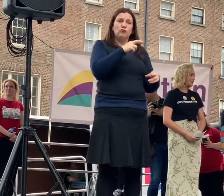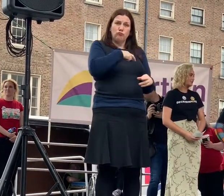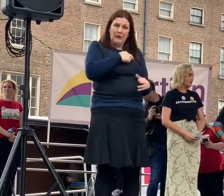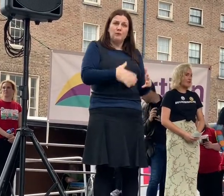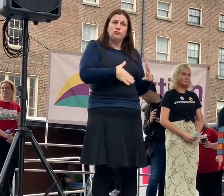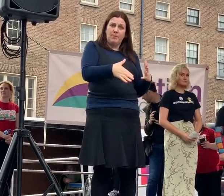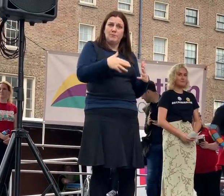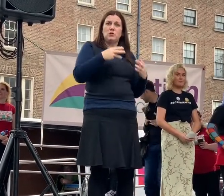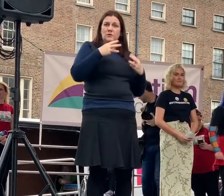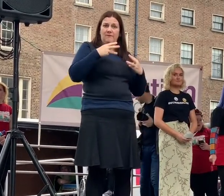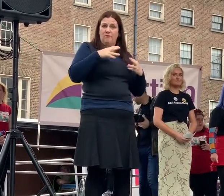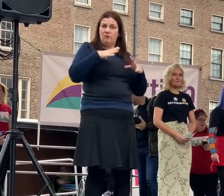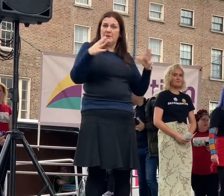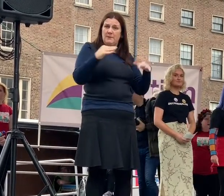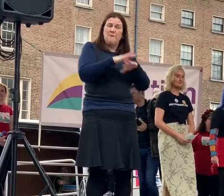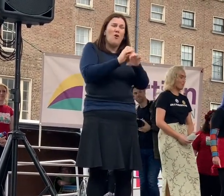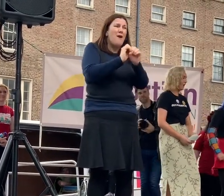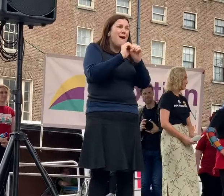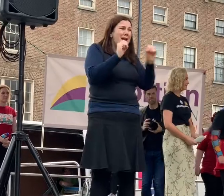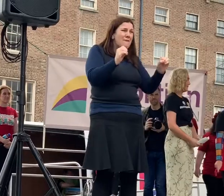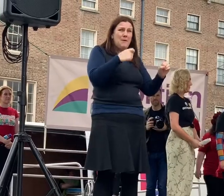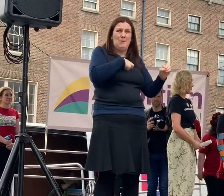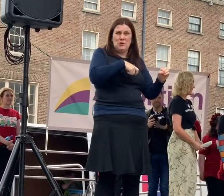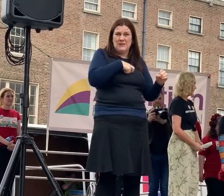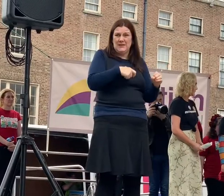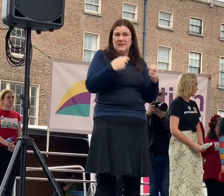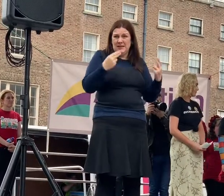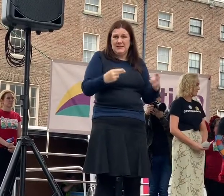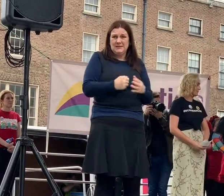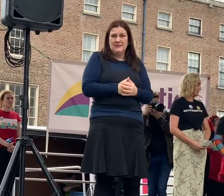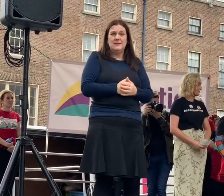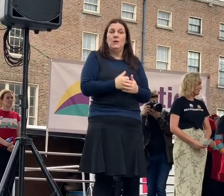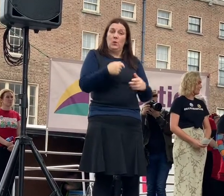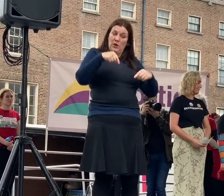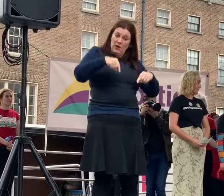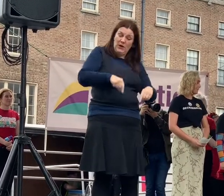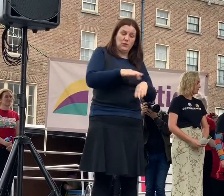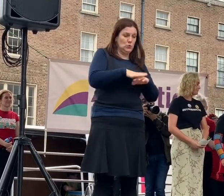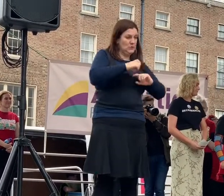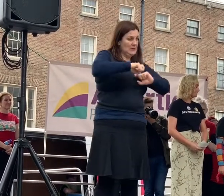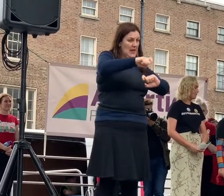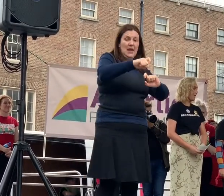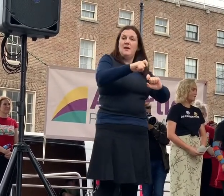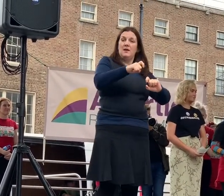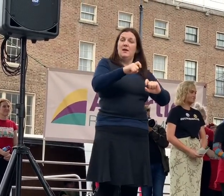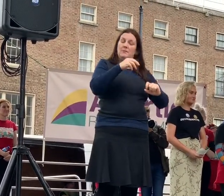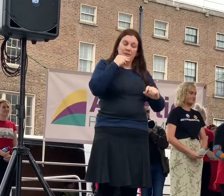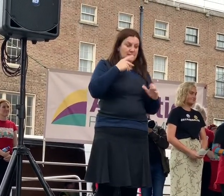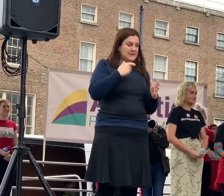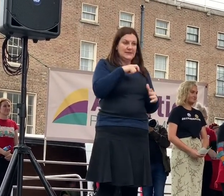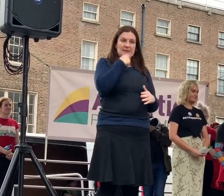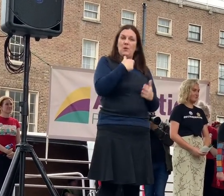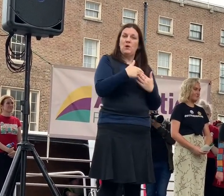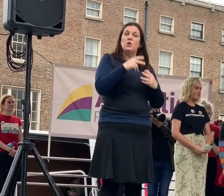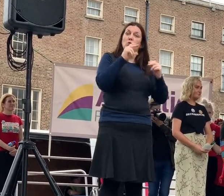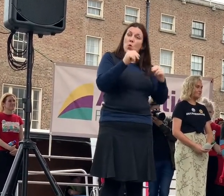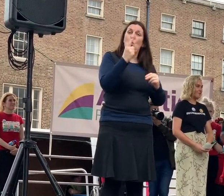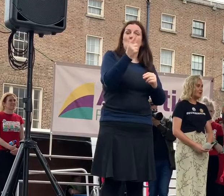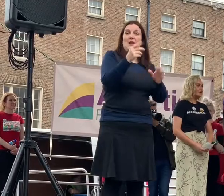freedom is for every single person. We are here to say and we are here to say that no one is going to be